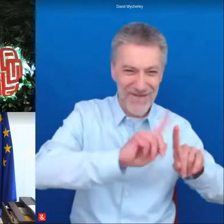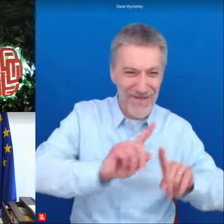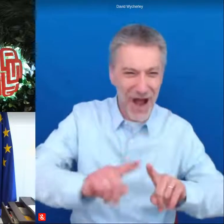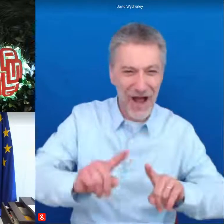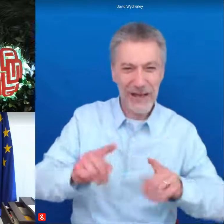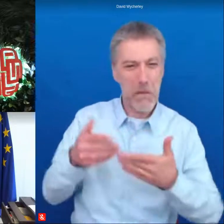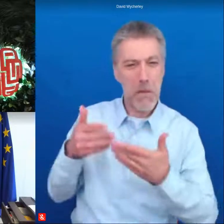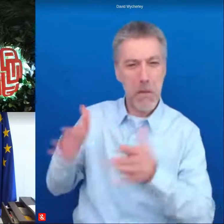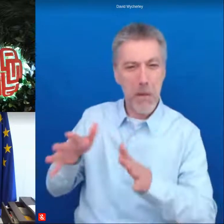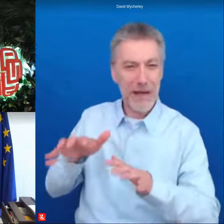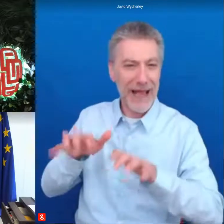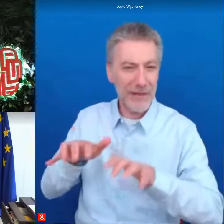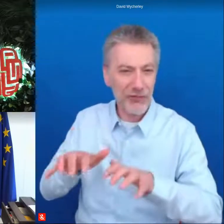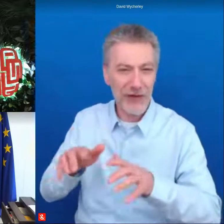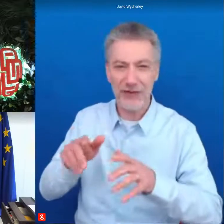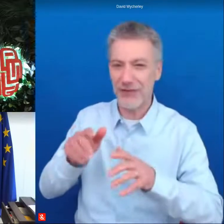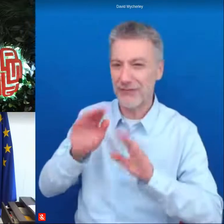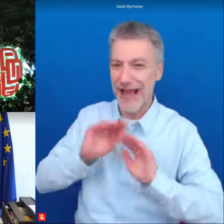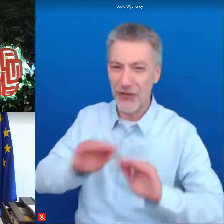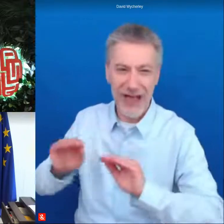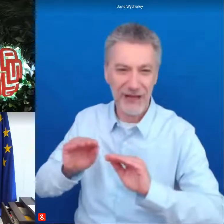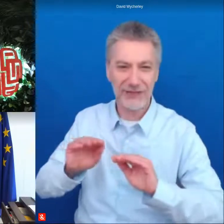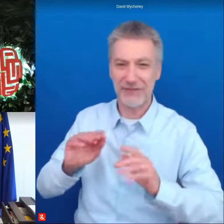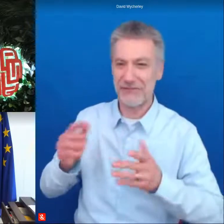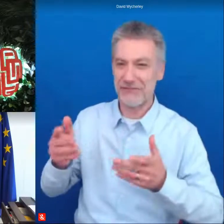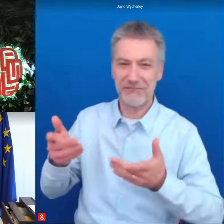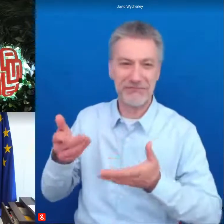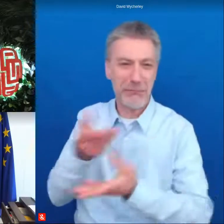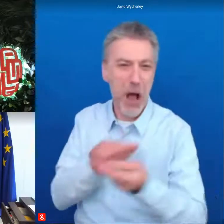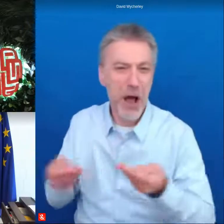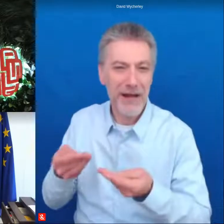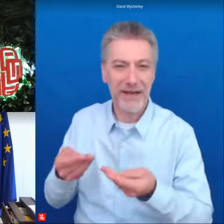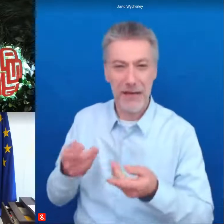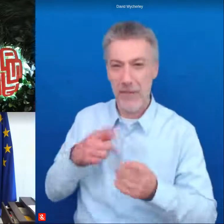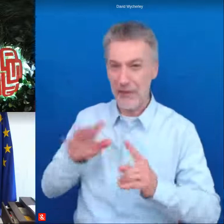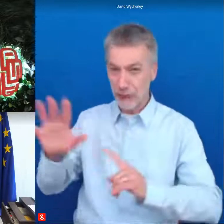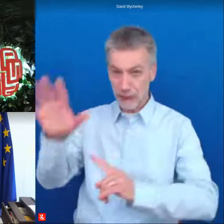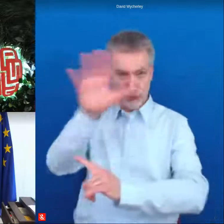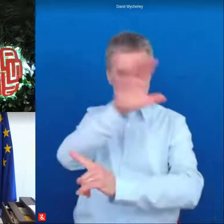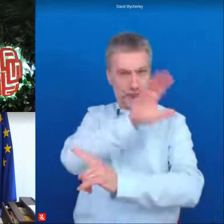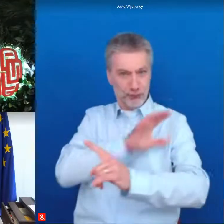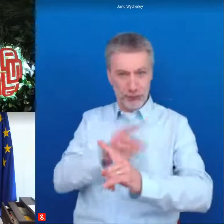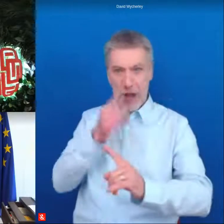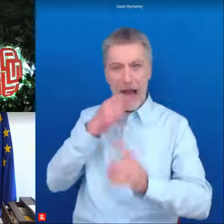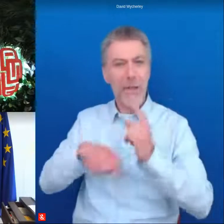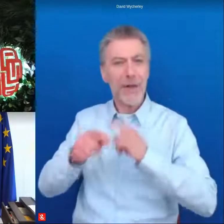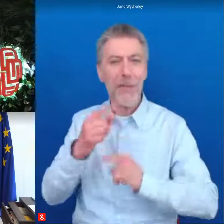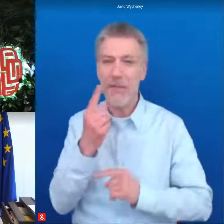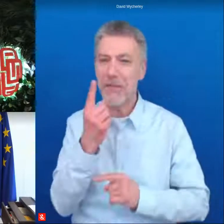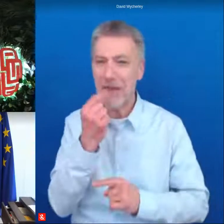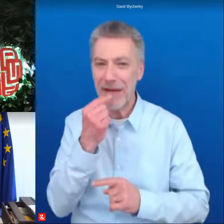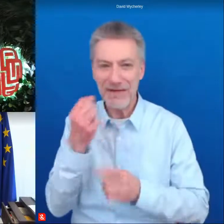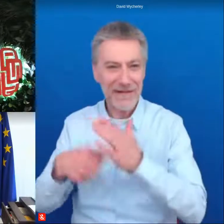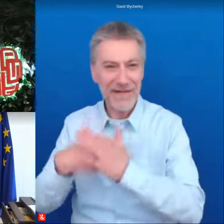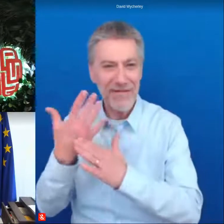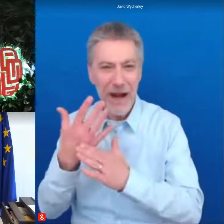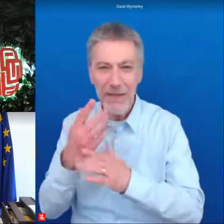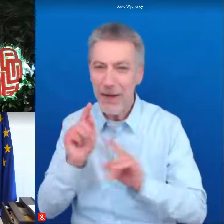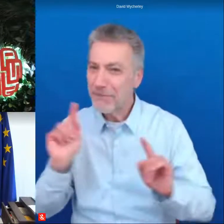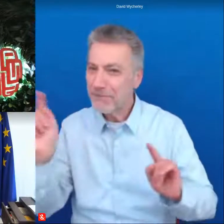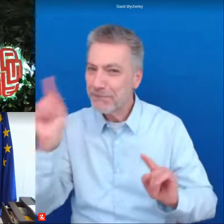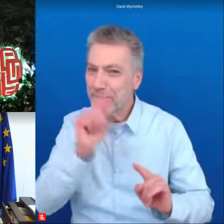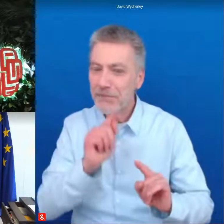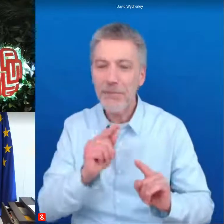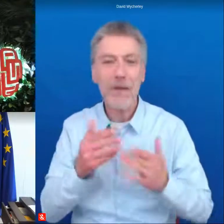administration to the education labor market so all regions possess the capacity to develop efficient public